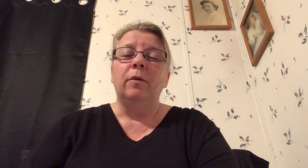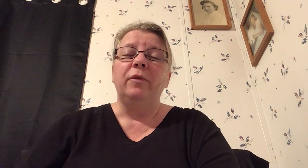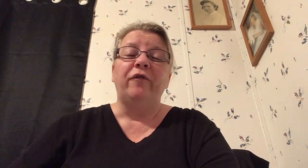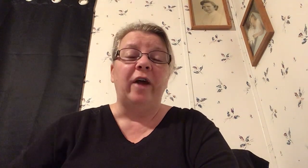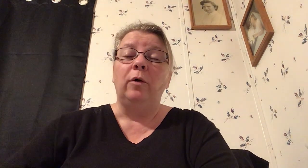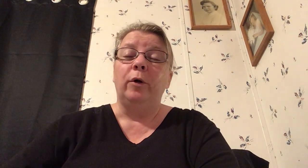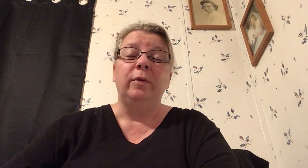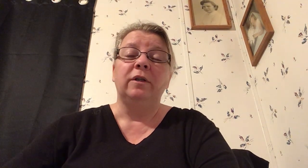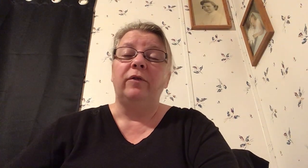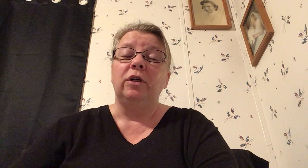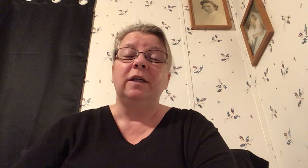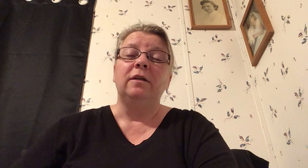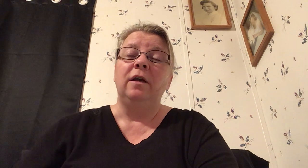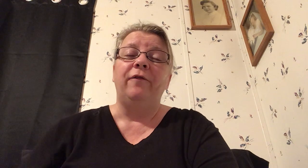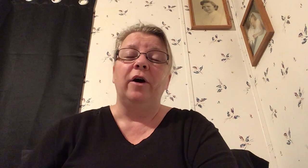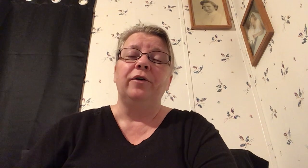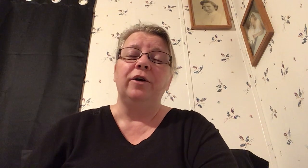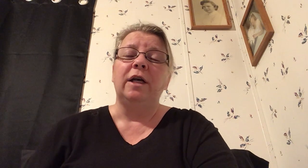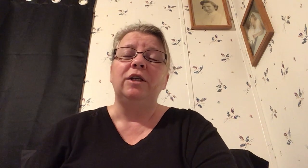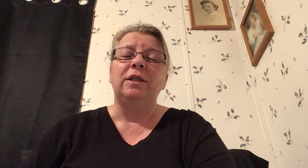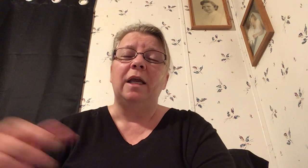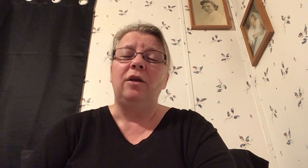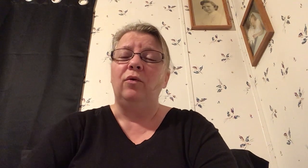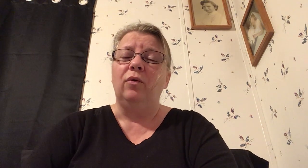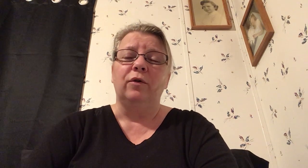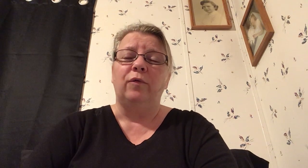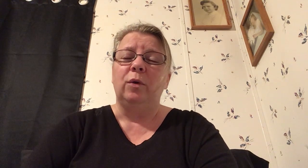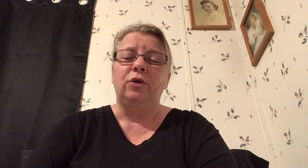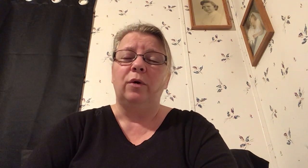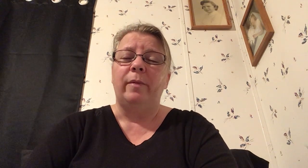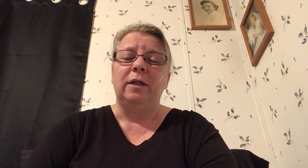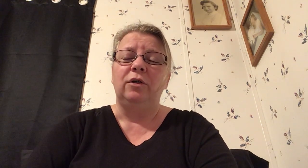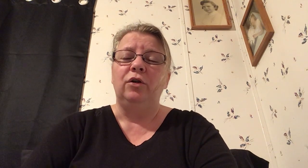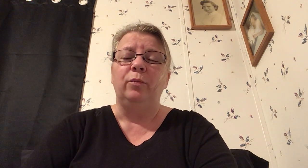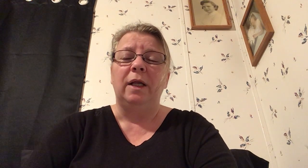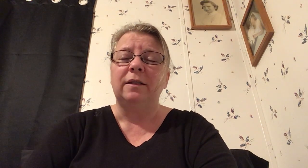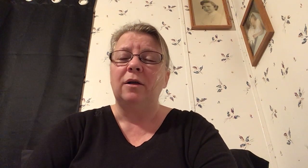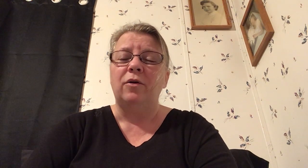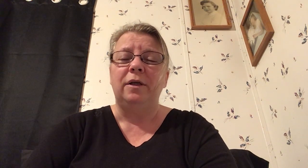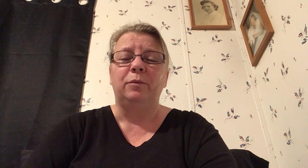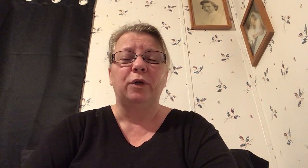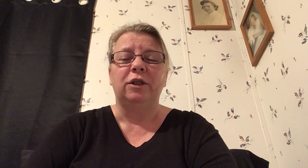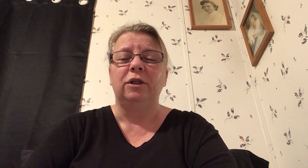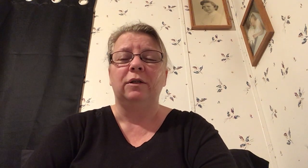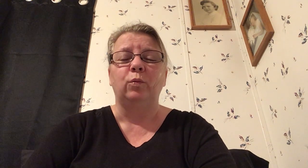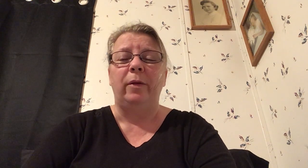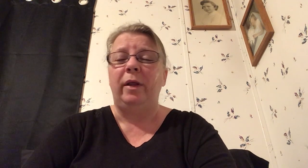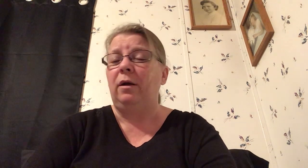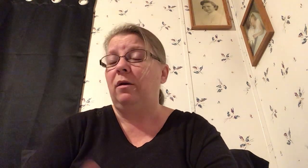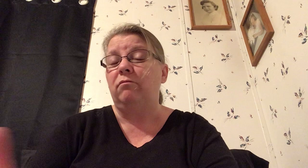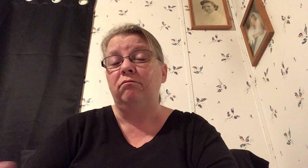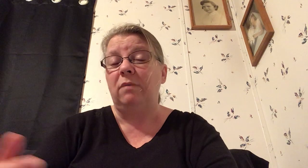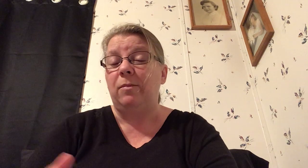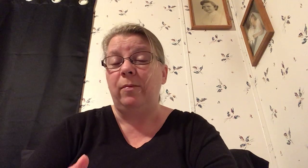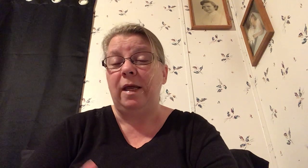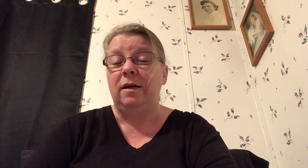the final purpose of our destiny father and i just thank you lord for what you are about to do bless all these precious women and maybe men